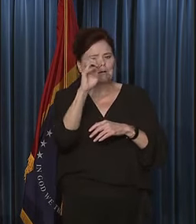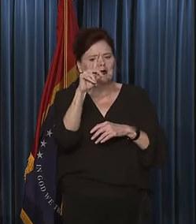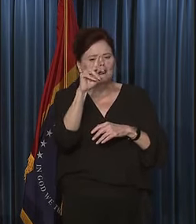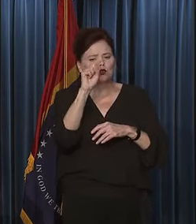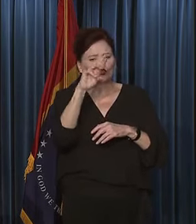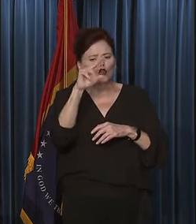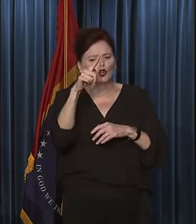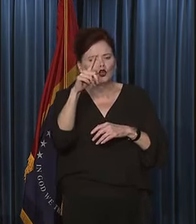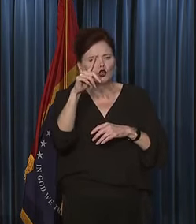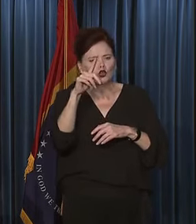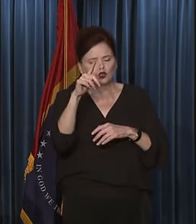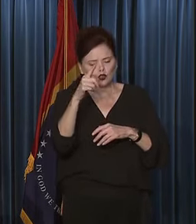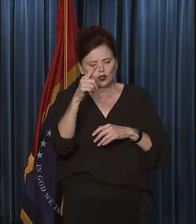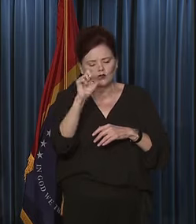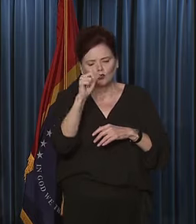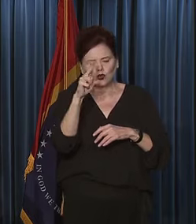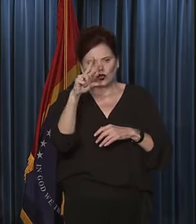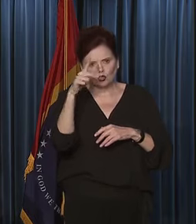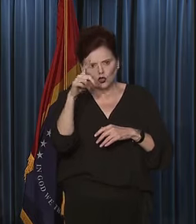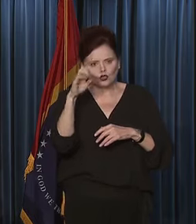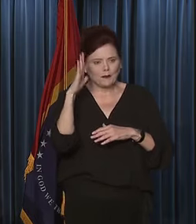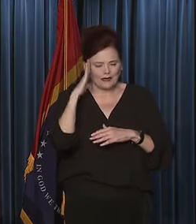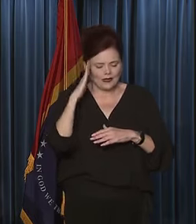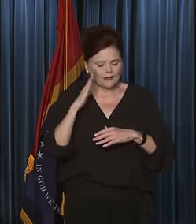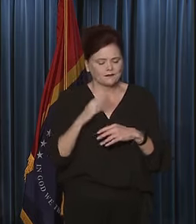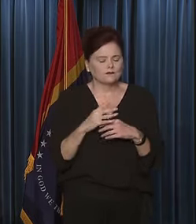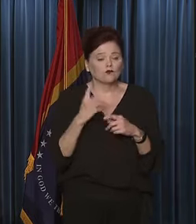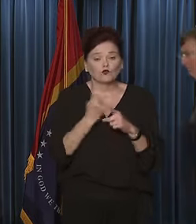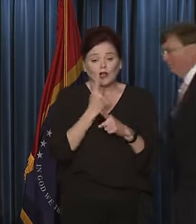for regular admissions as well as COVID.